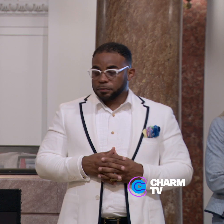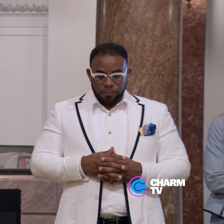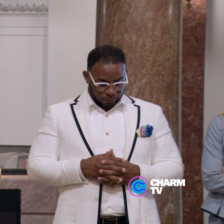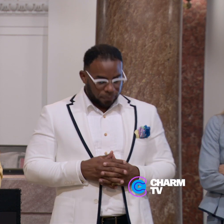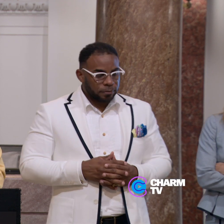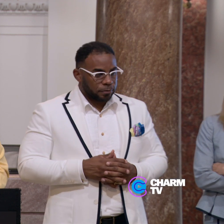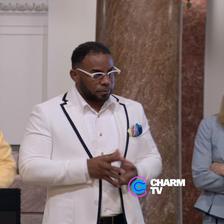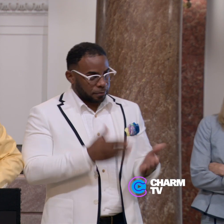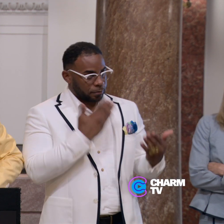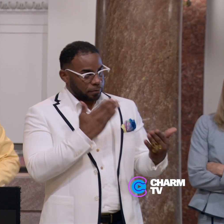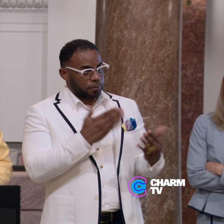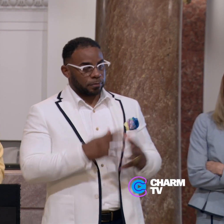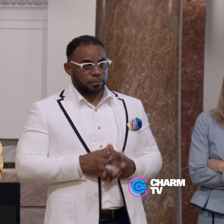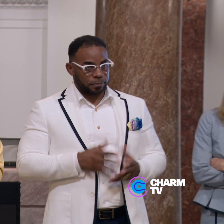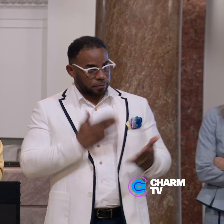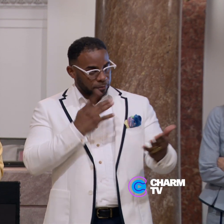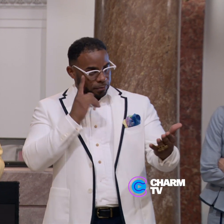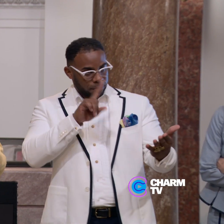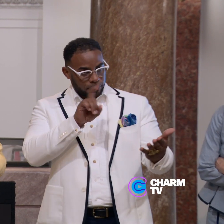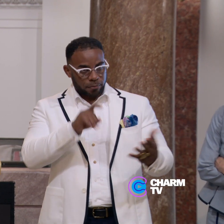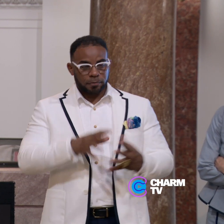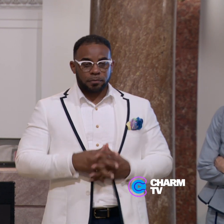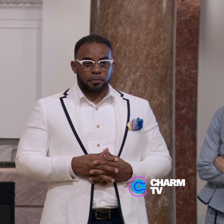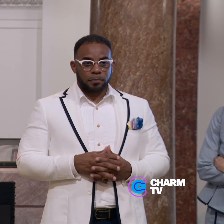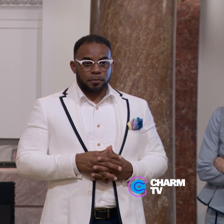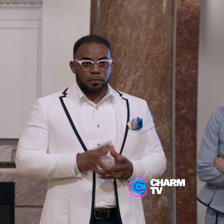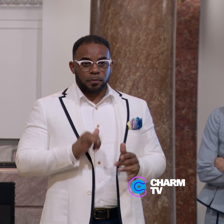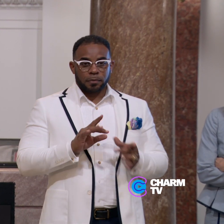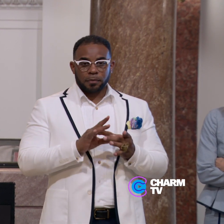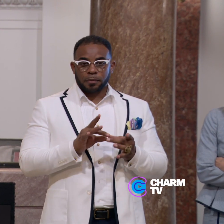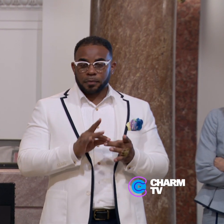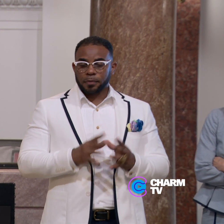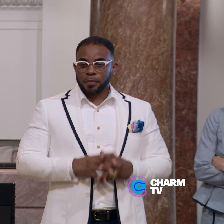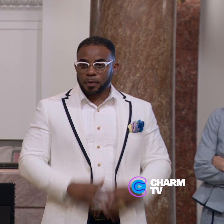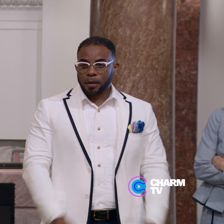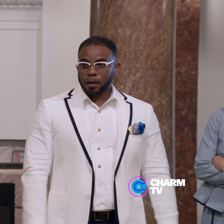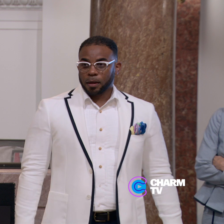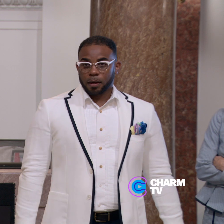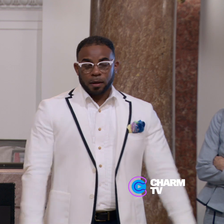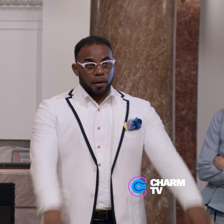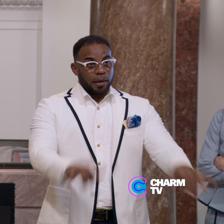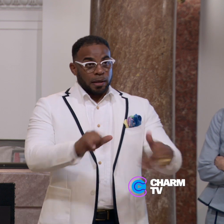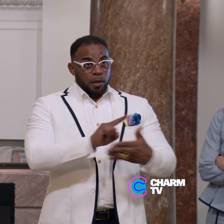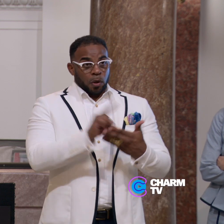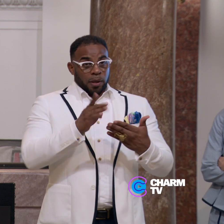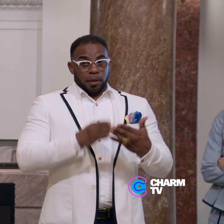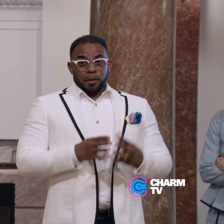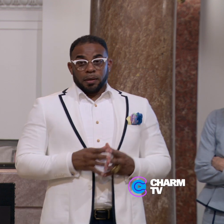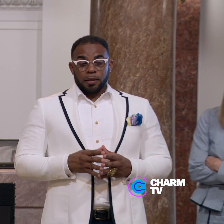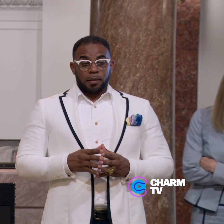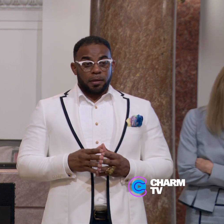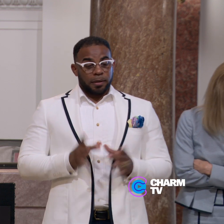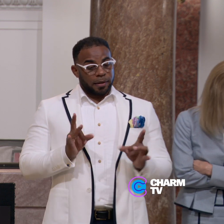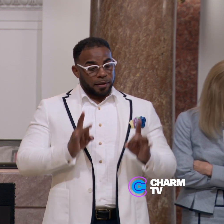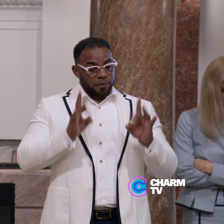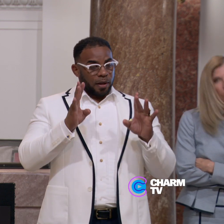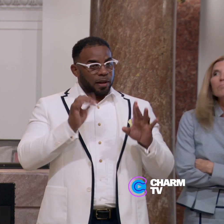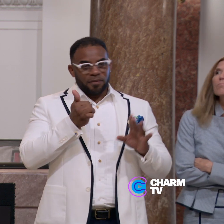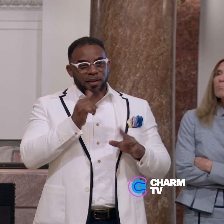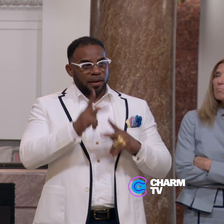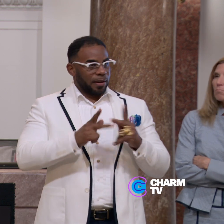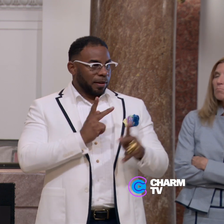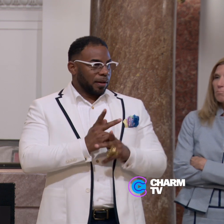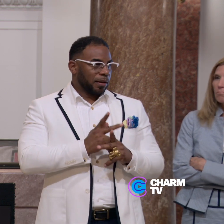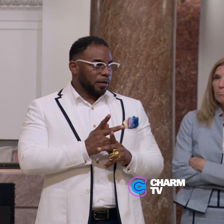Yeah, thank you. And thank you for the question. As I said, this weekend, violence of any